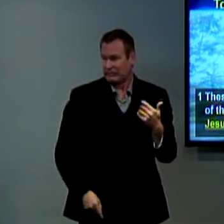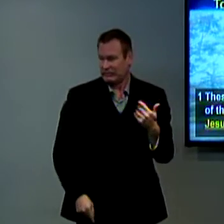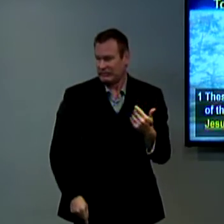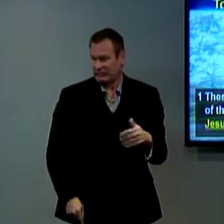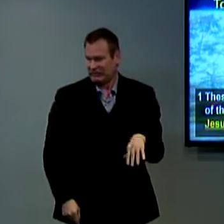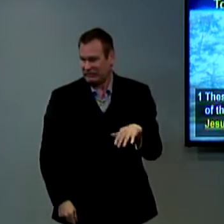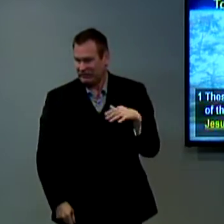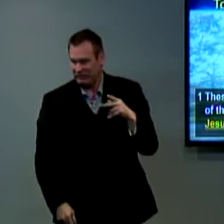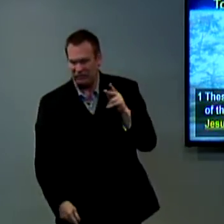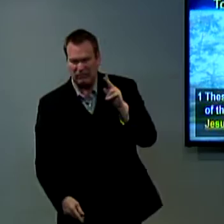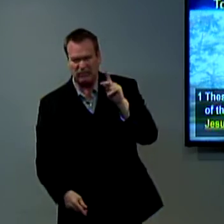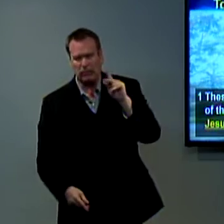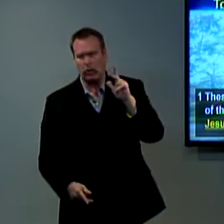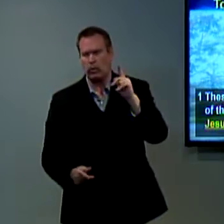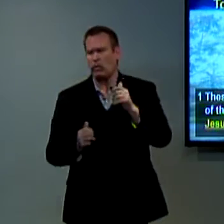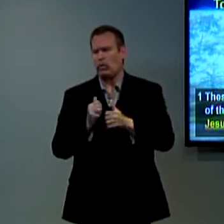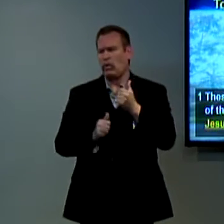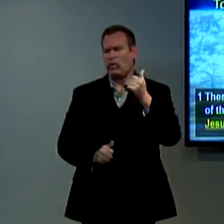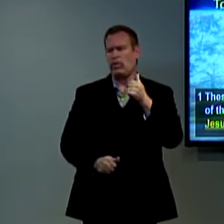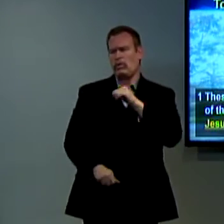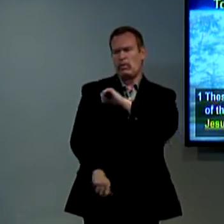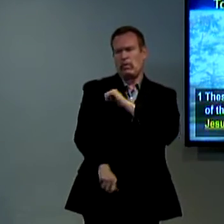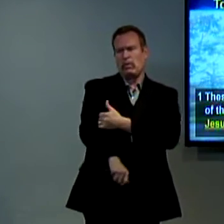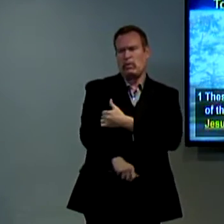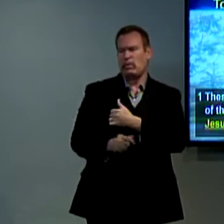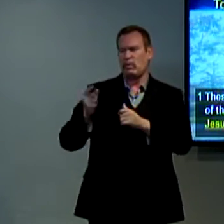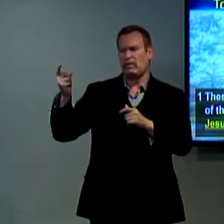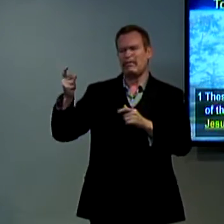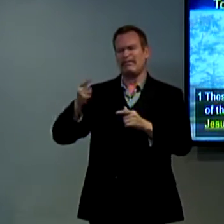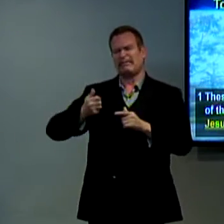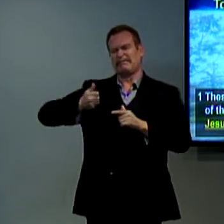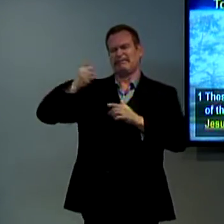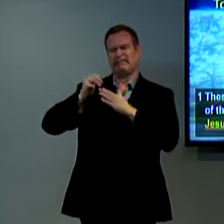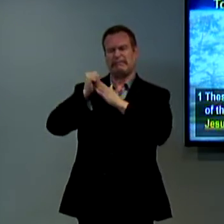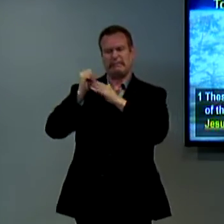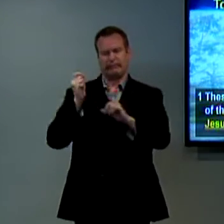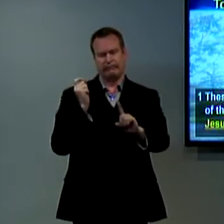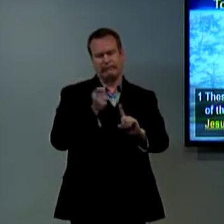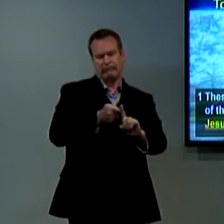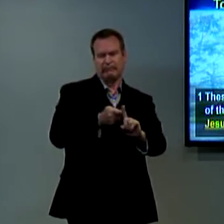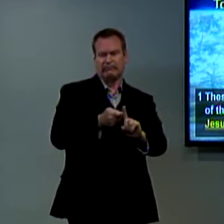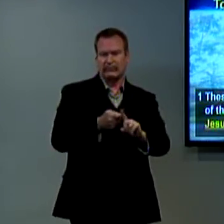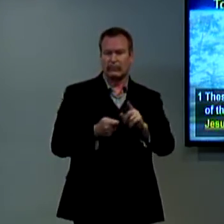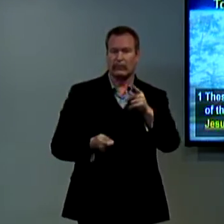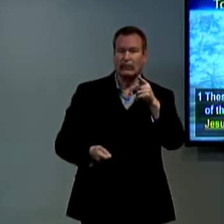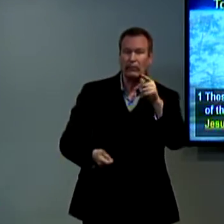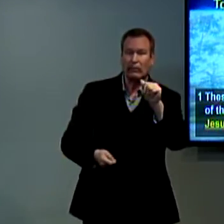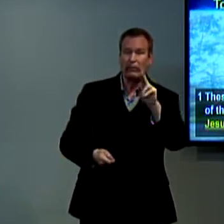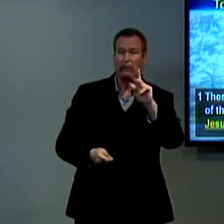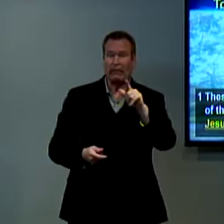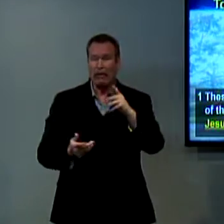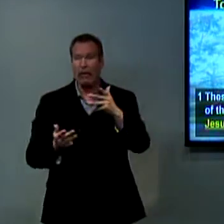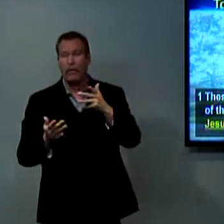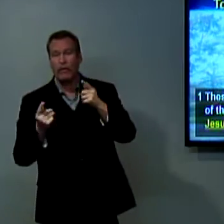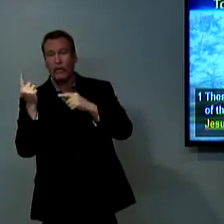people killed for the faith for faith in Jesus Christ. He had great authority. He was one of the chief leaders of the Pharisees.